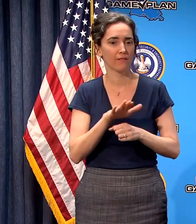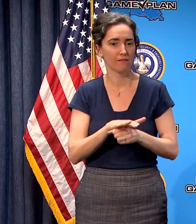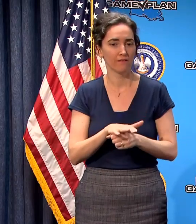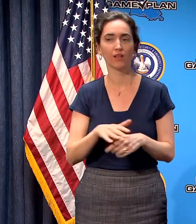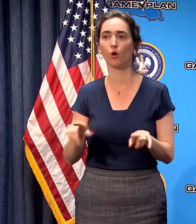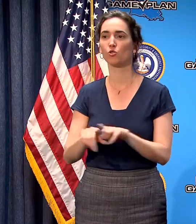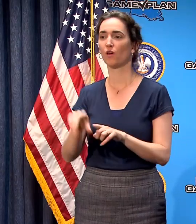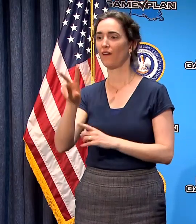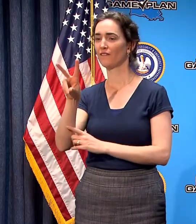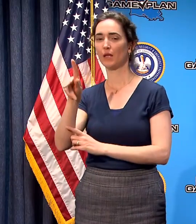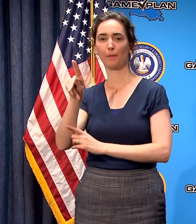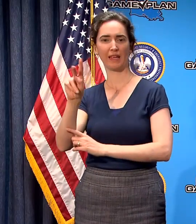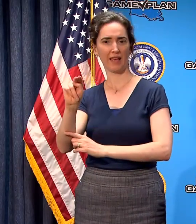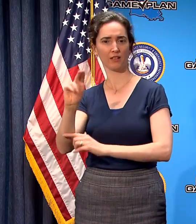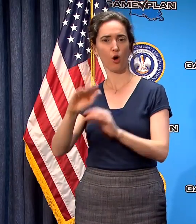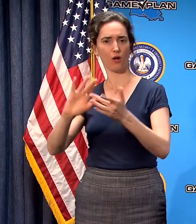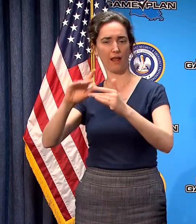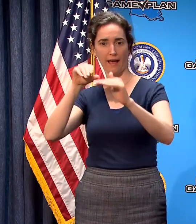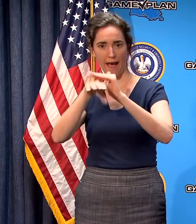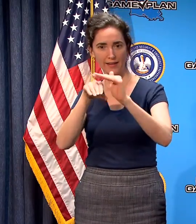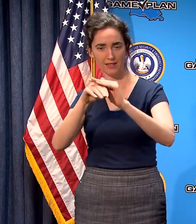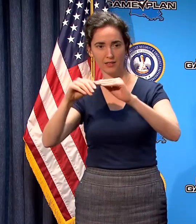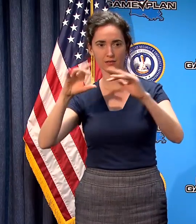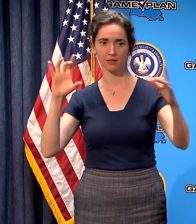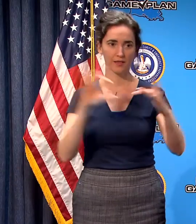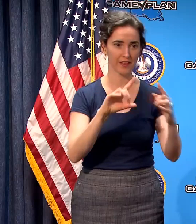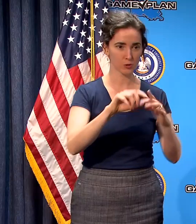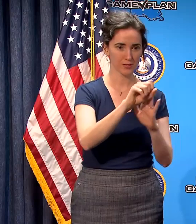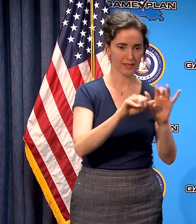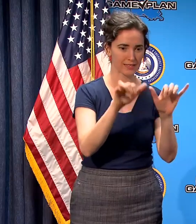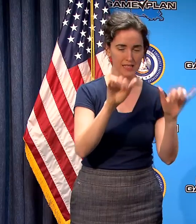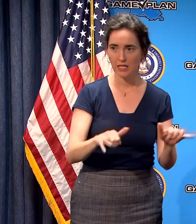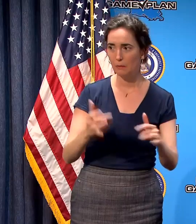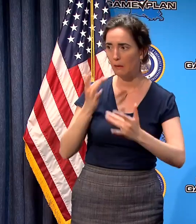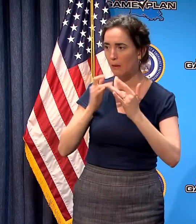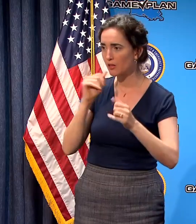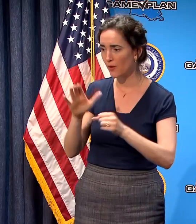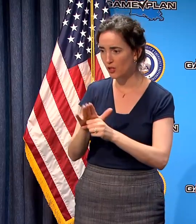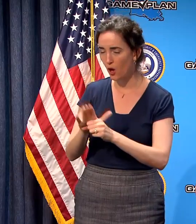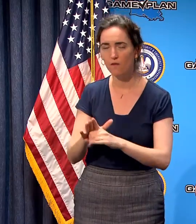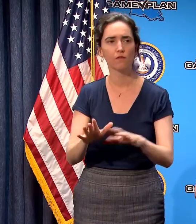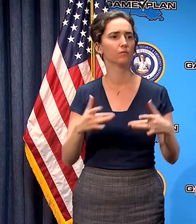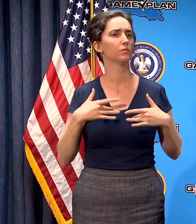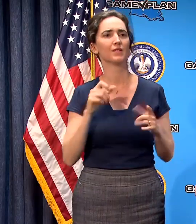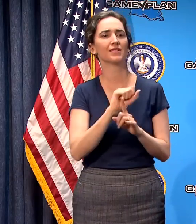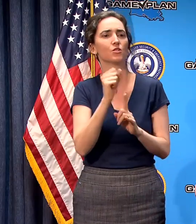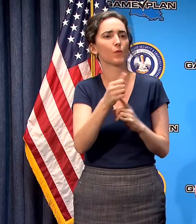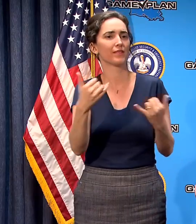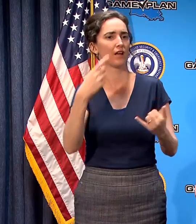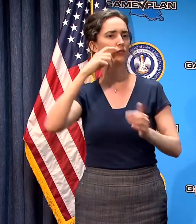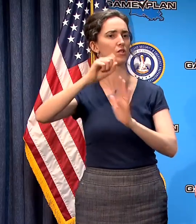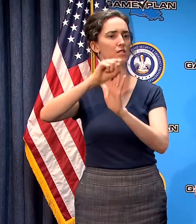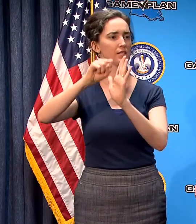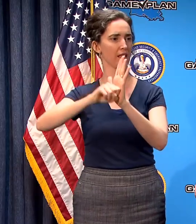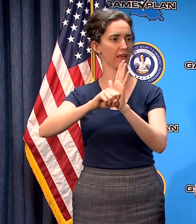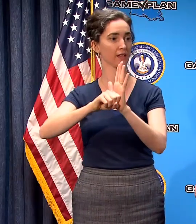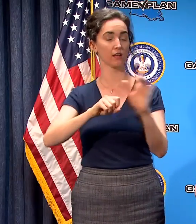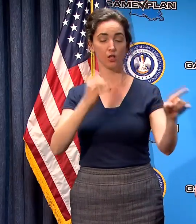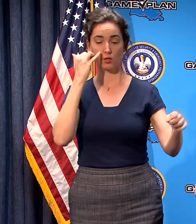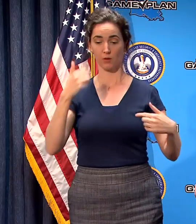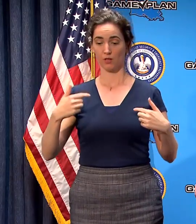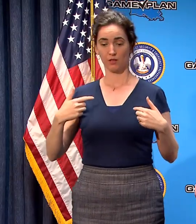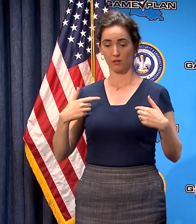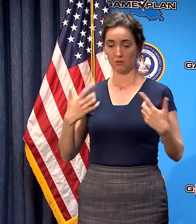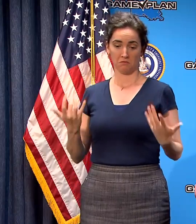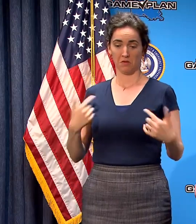VPN access into the state system at those where does that stand now and if I can't get a laptop